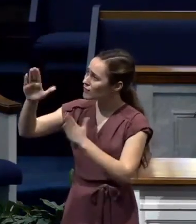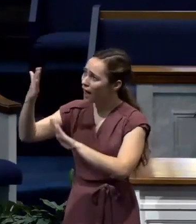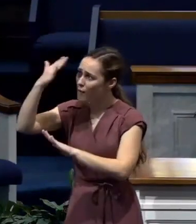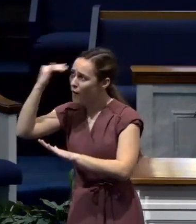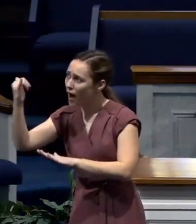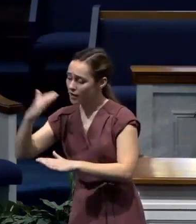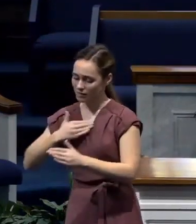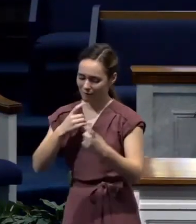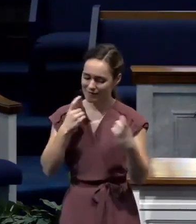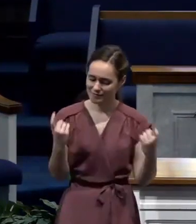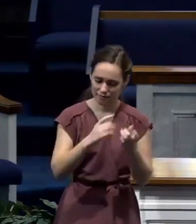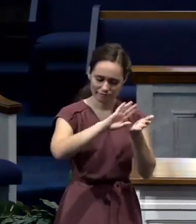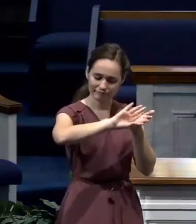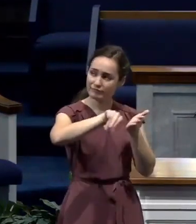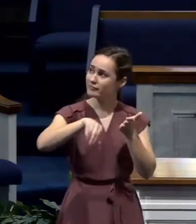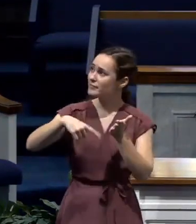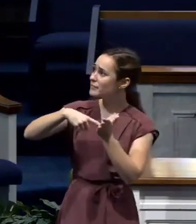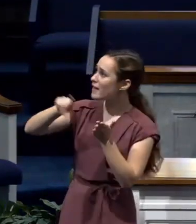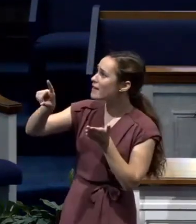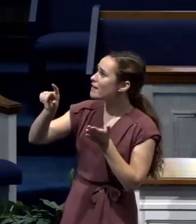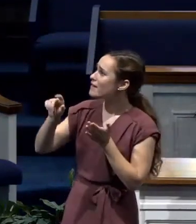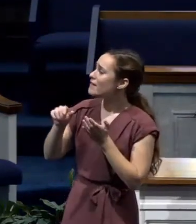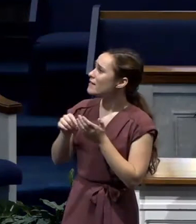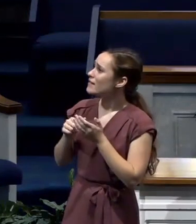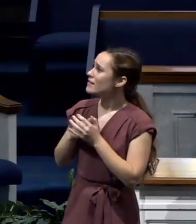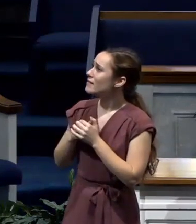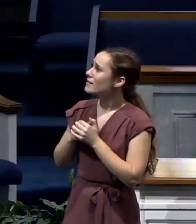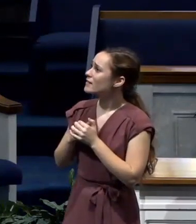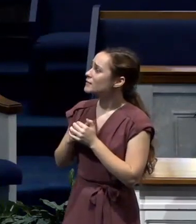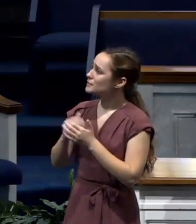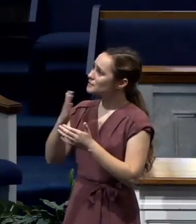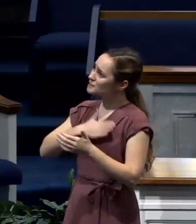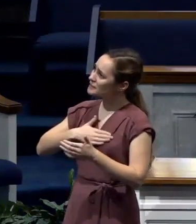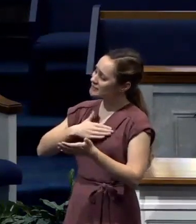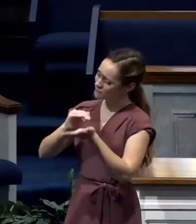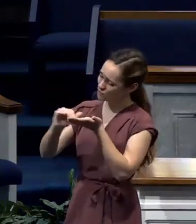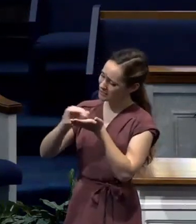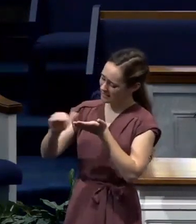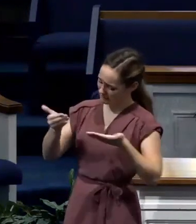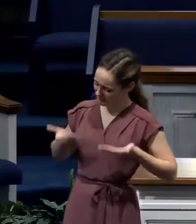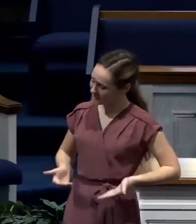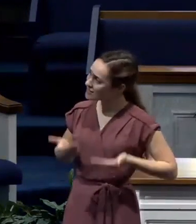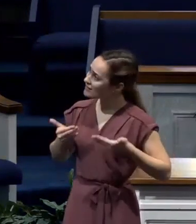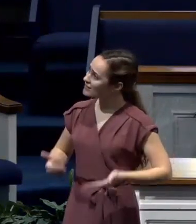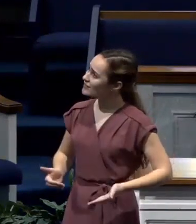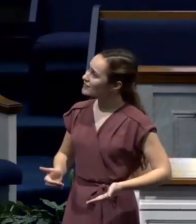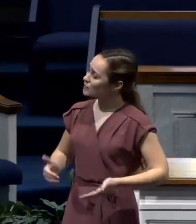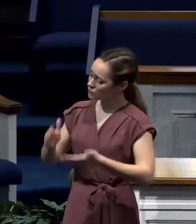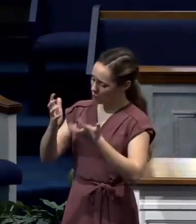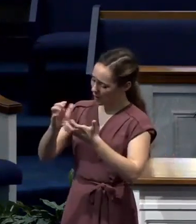Forgive me, Lord Jesus. Make me your make me your child. Save me.